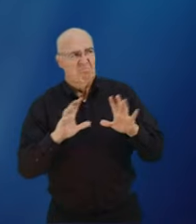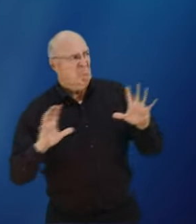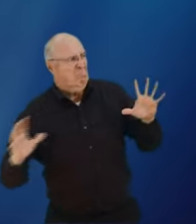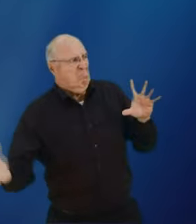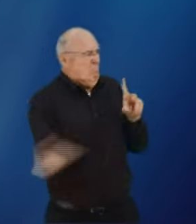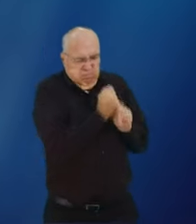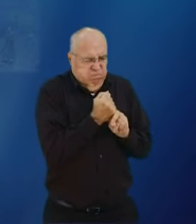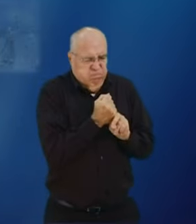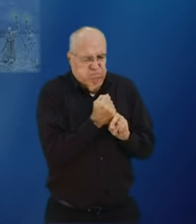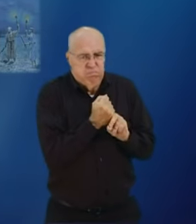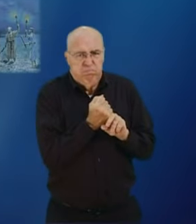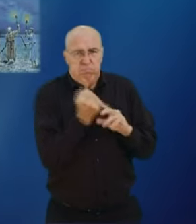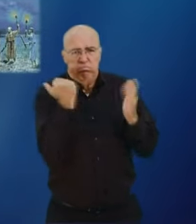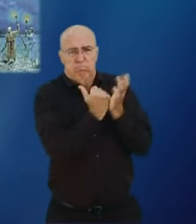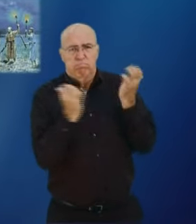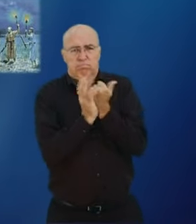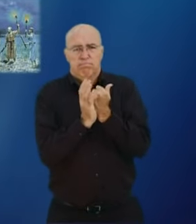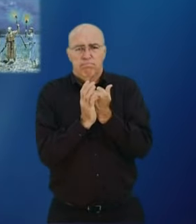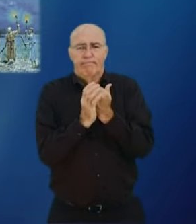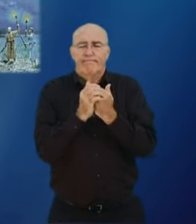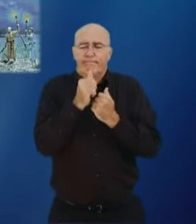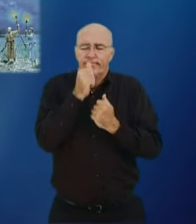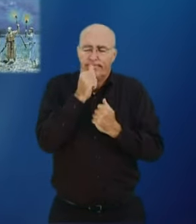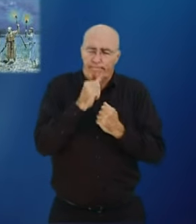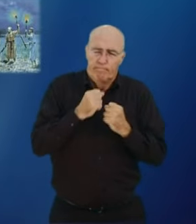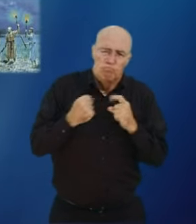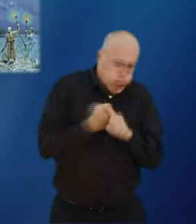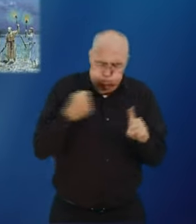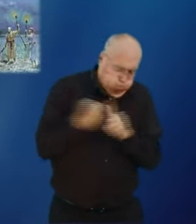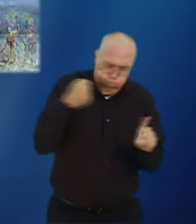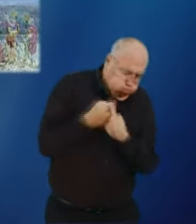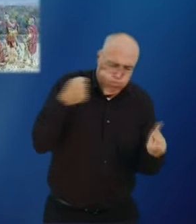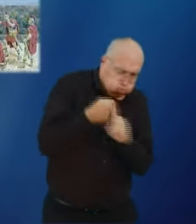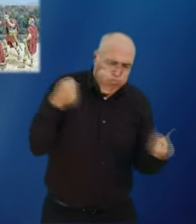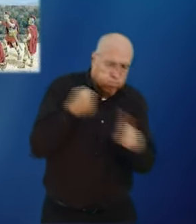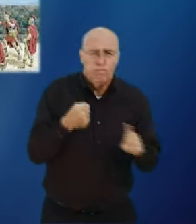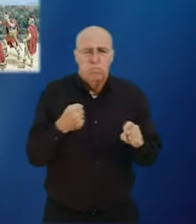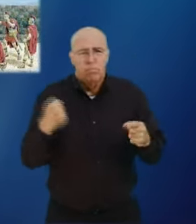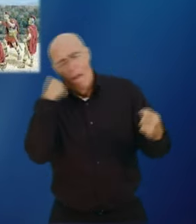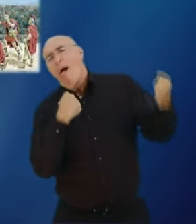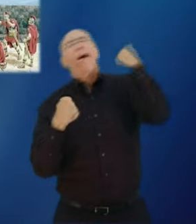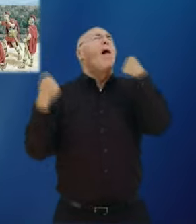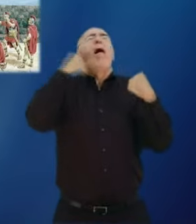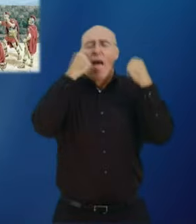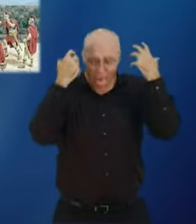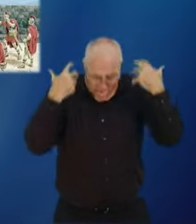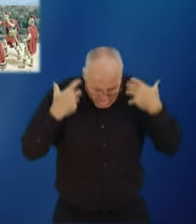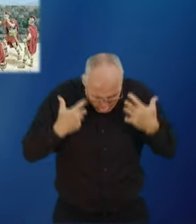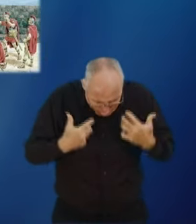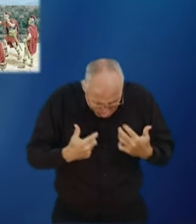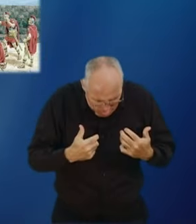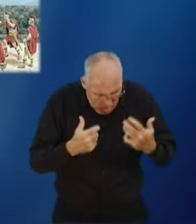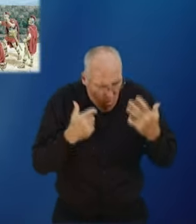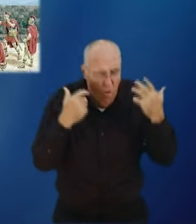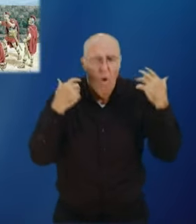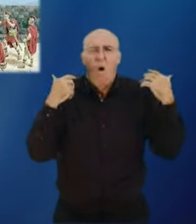encourage Jesus continued to call people to himself but they took Jesus they beat him